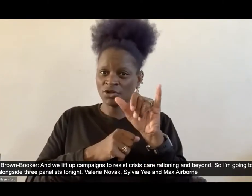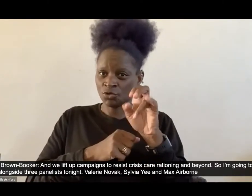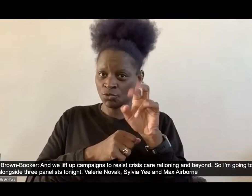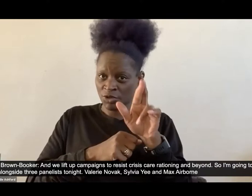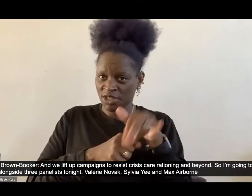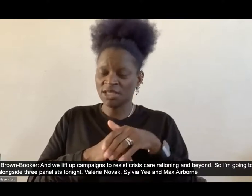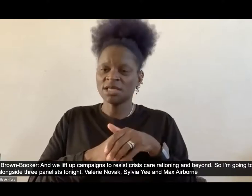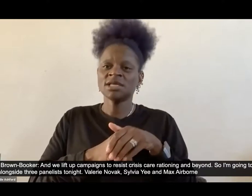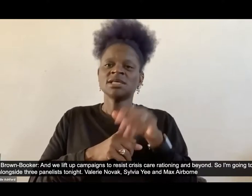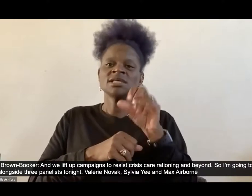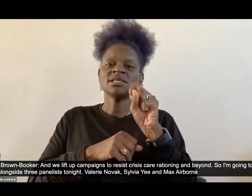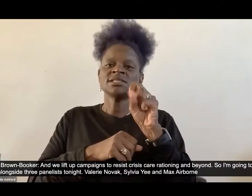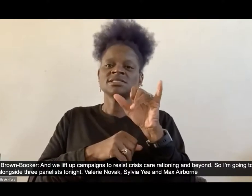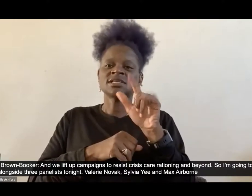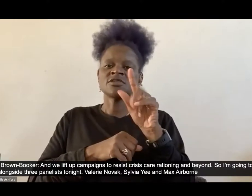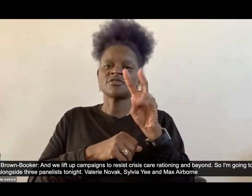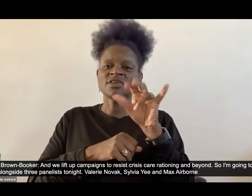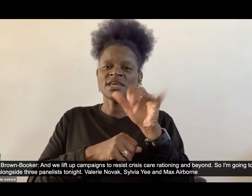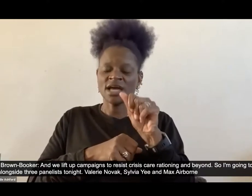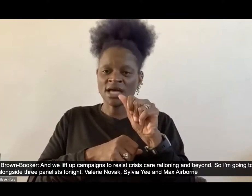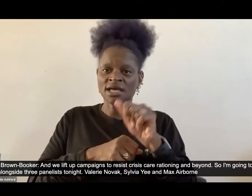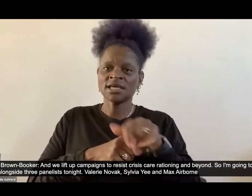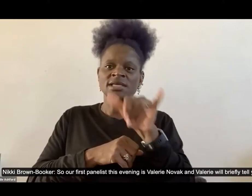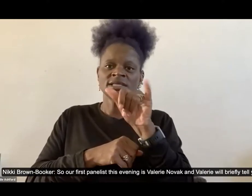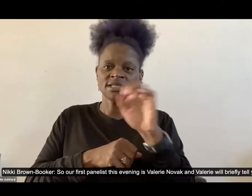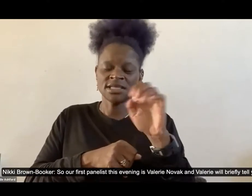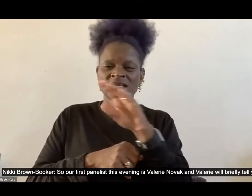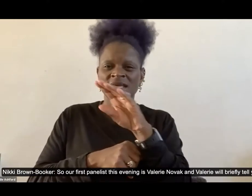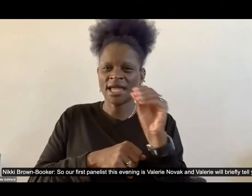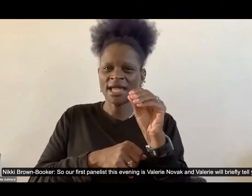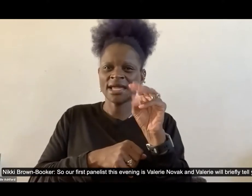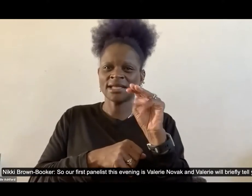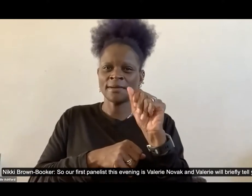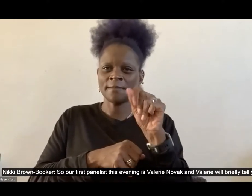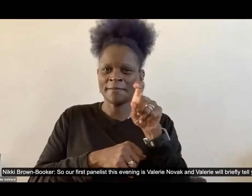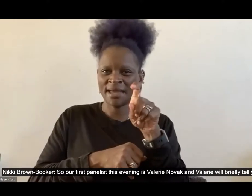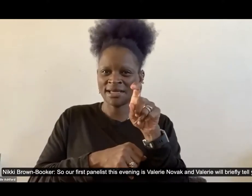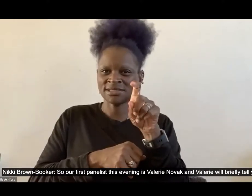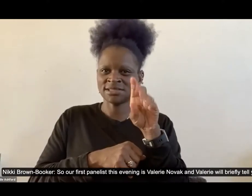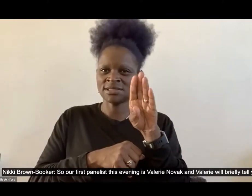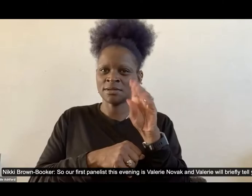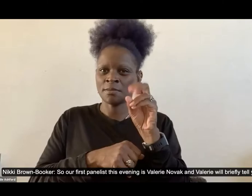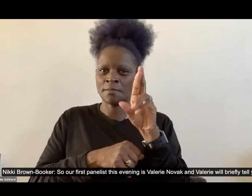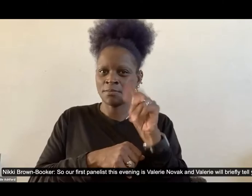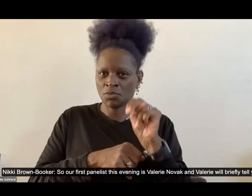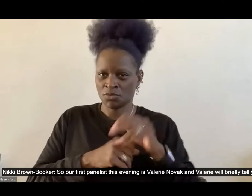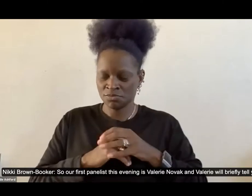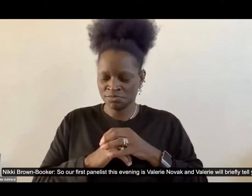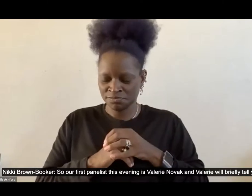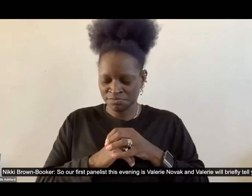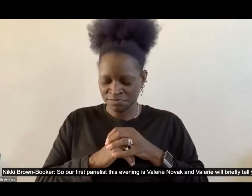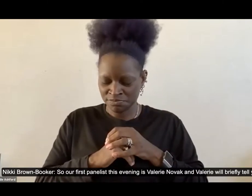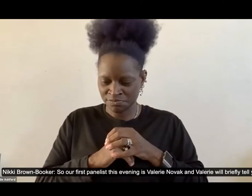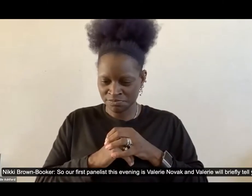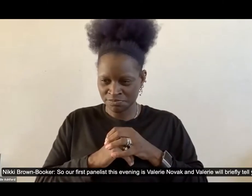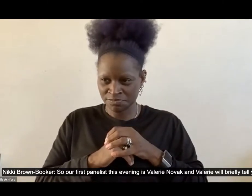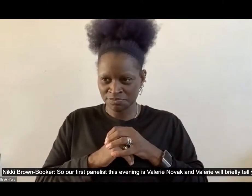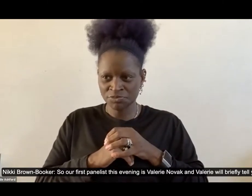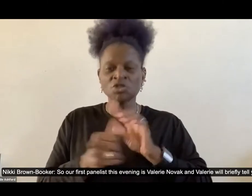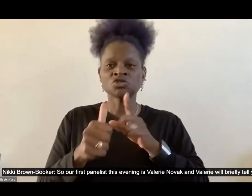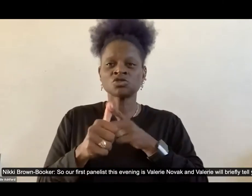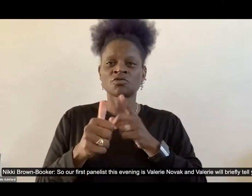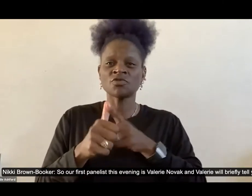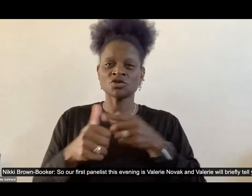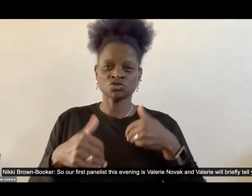Yee, and Max Airborne. So our first panelist this evening is Valerie